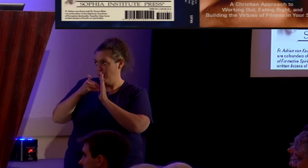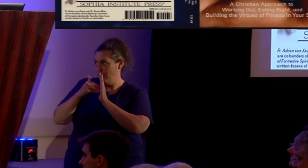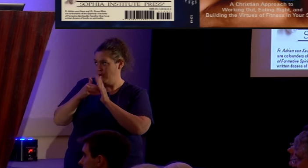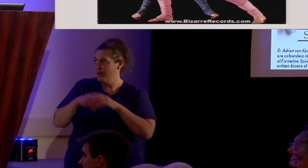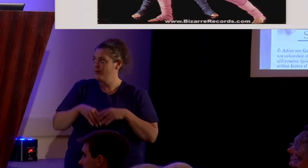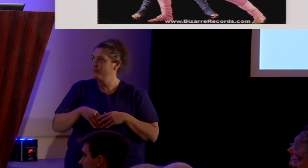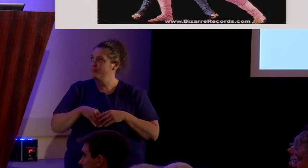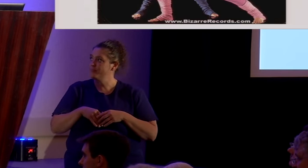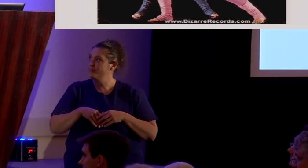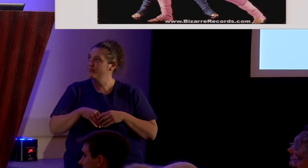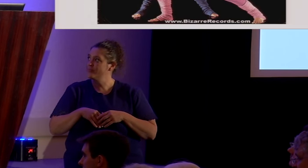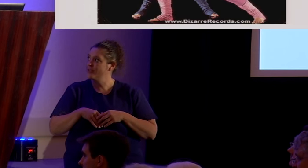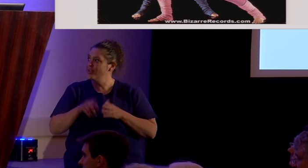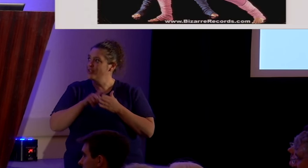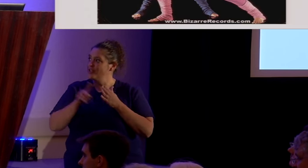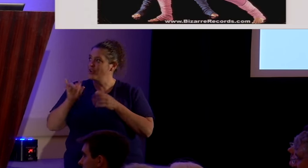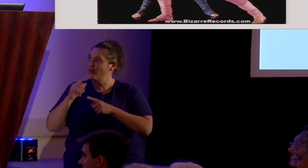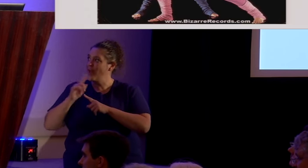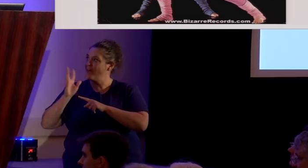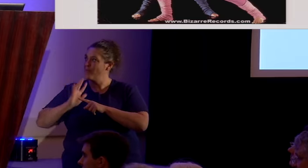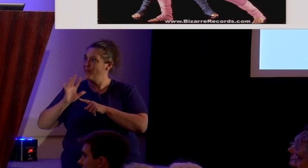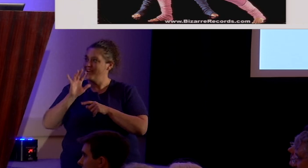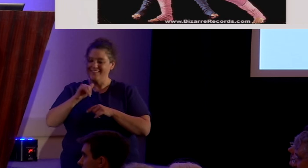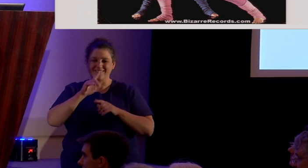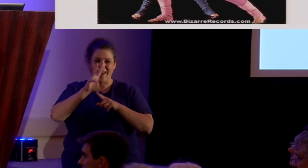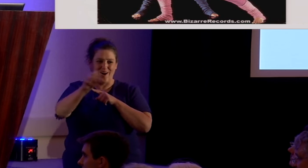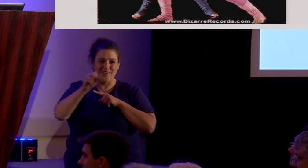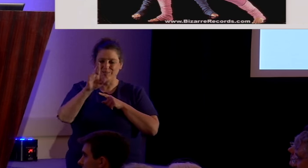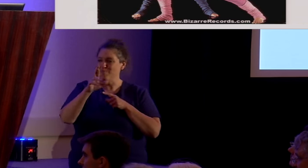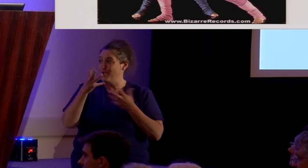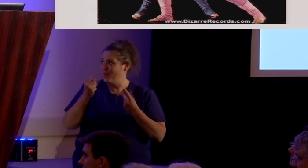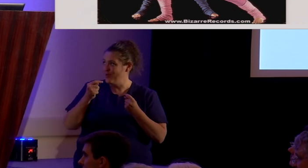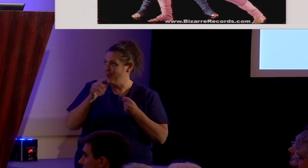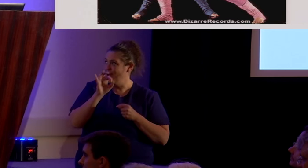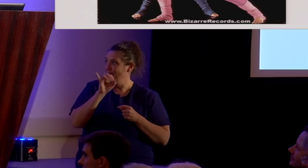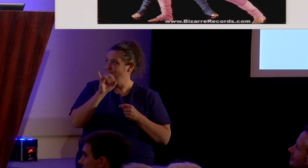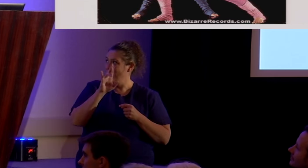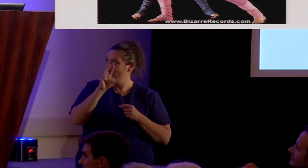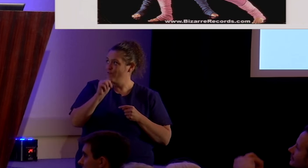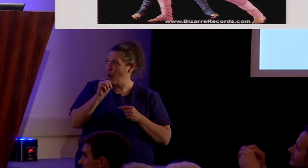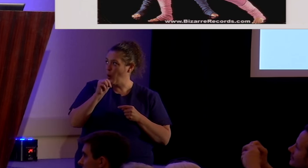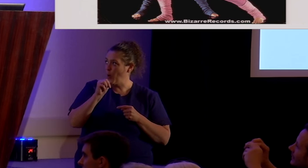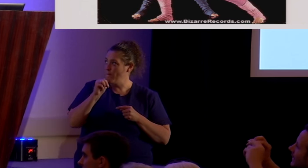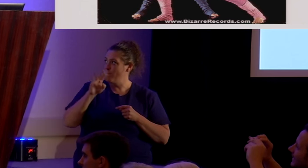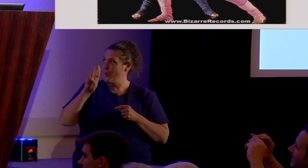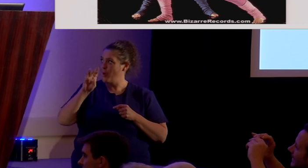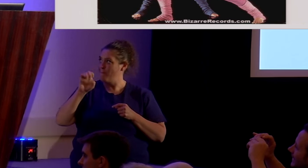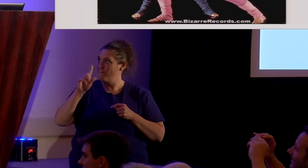from the past. Is that awesome or what? The firm believer.